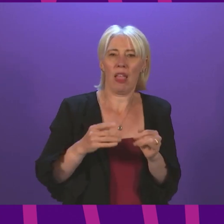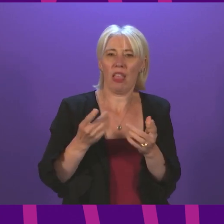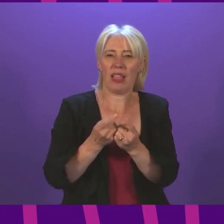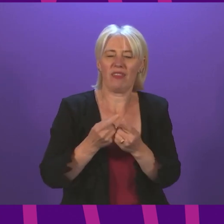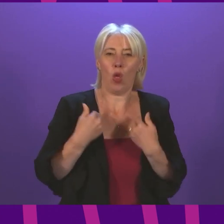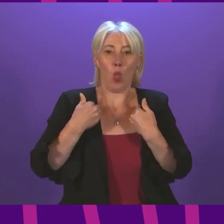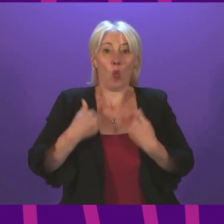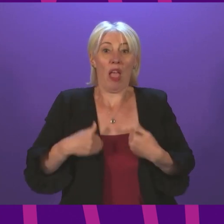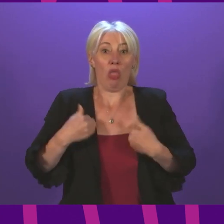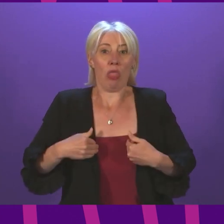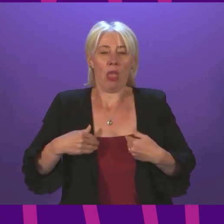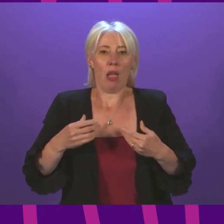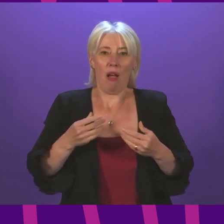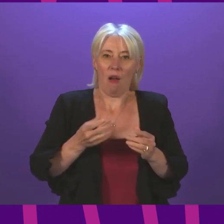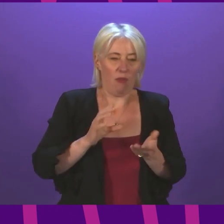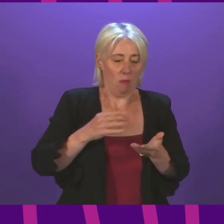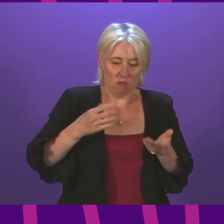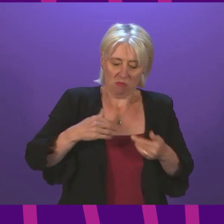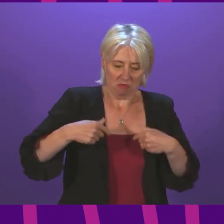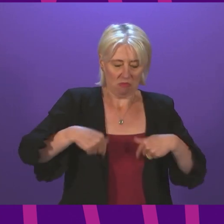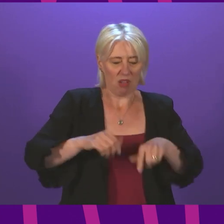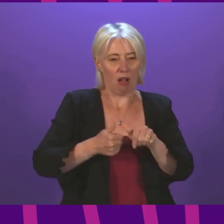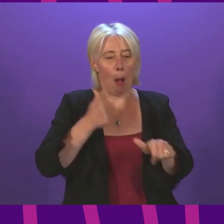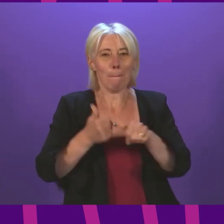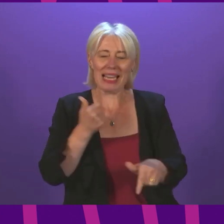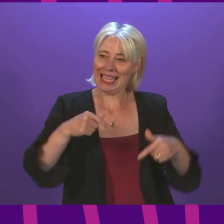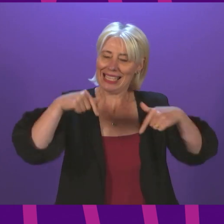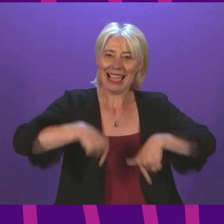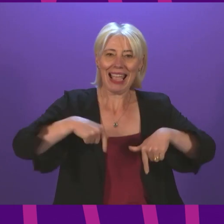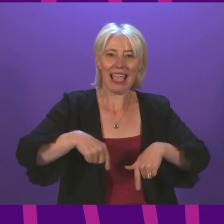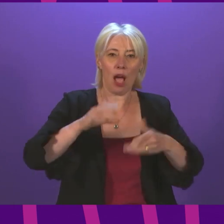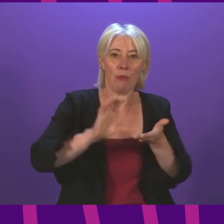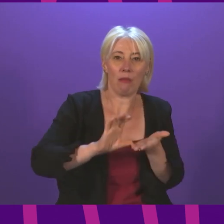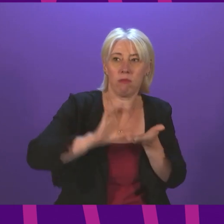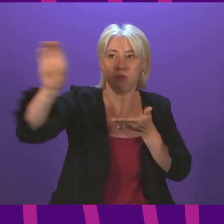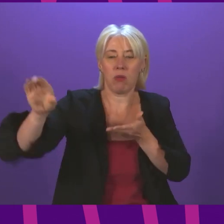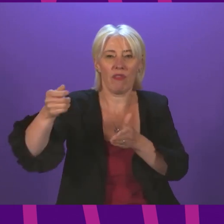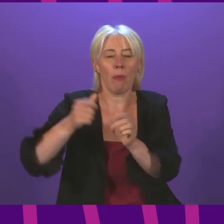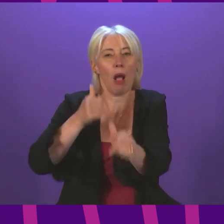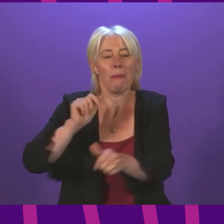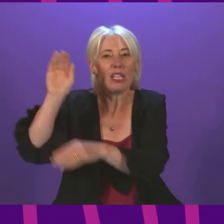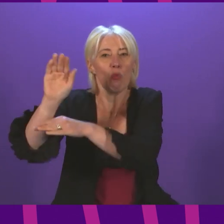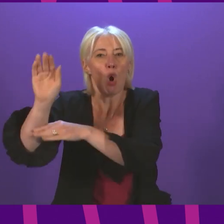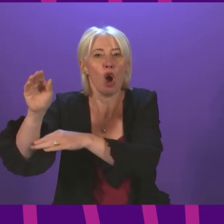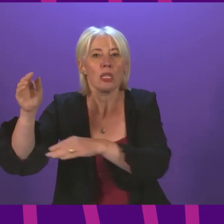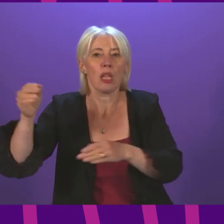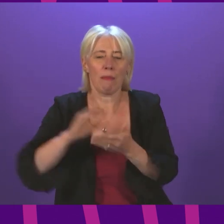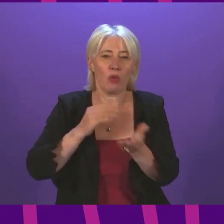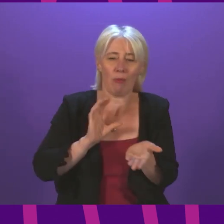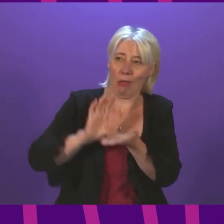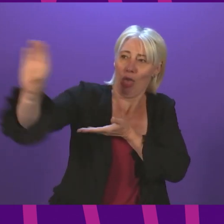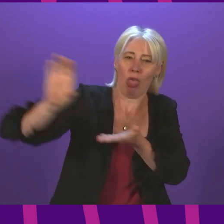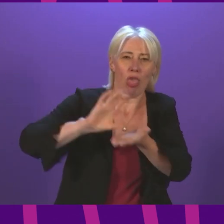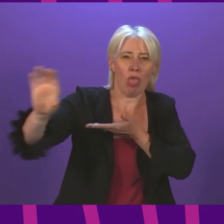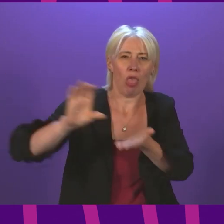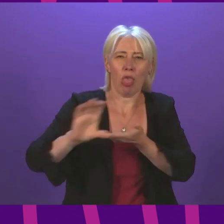wealth and assets overseas and a complete disregard for any kind of just taxation that will address any historic